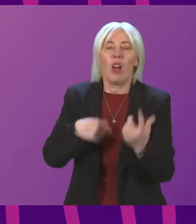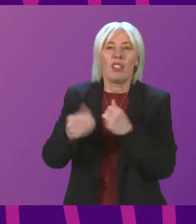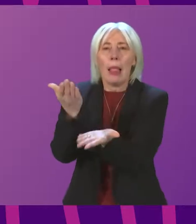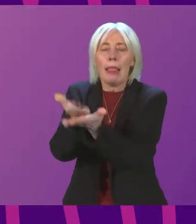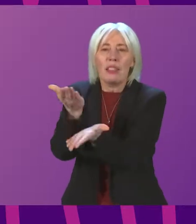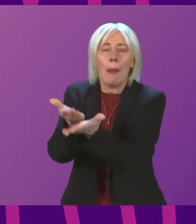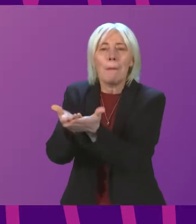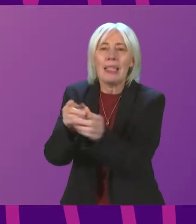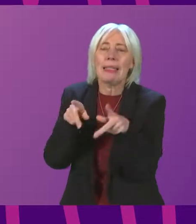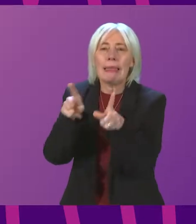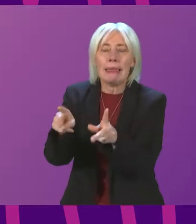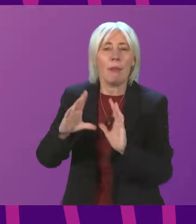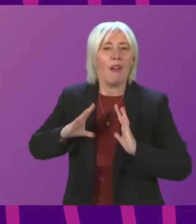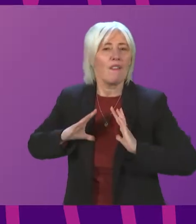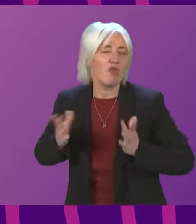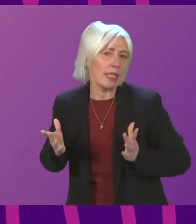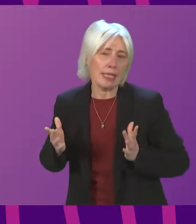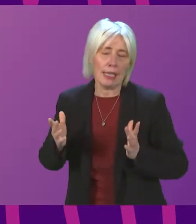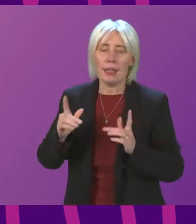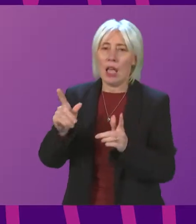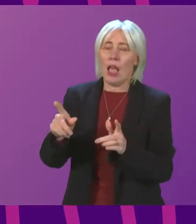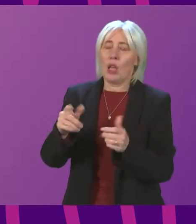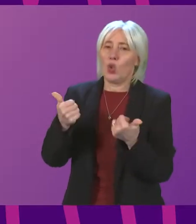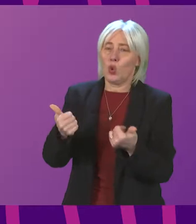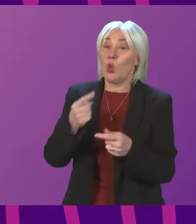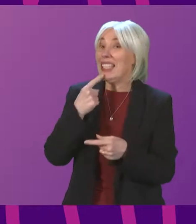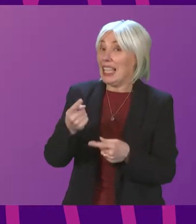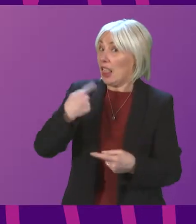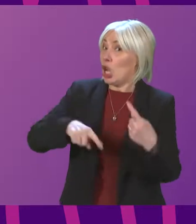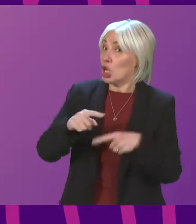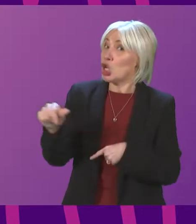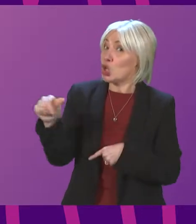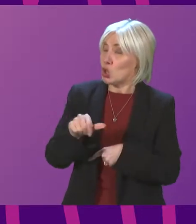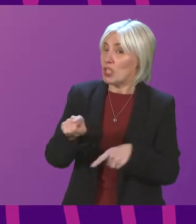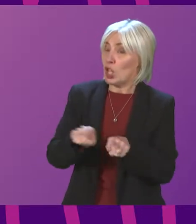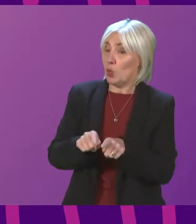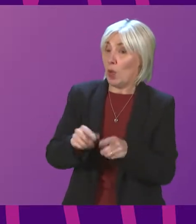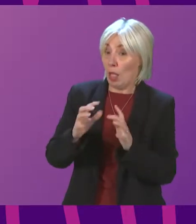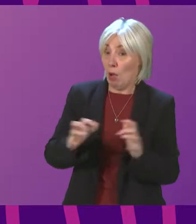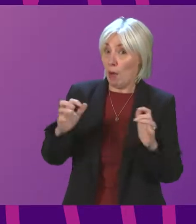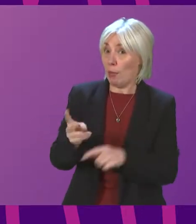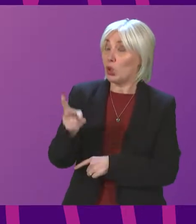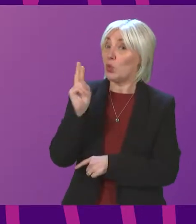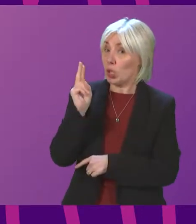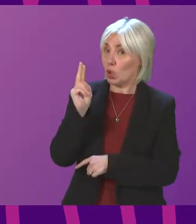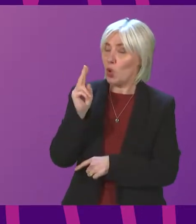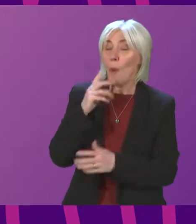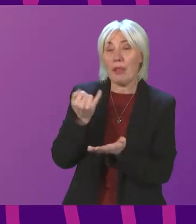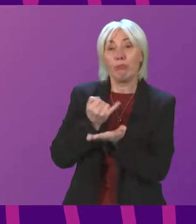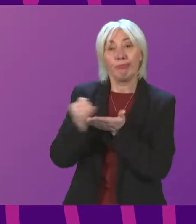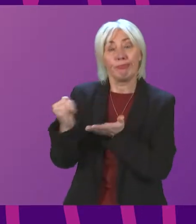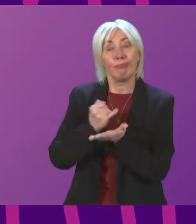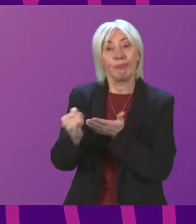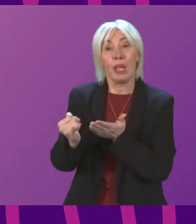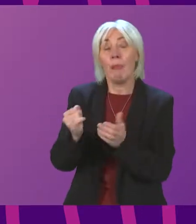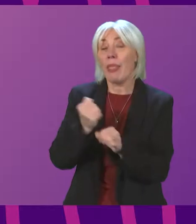circumstances, and is based on no detriment. We set this position out last year and once again in parliament just two weeks ago, and that was rejected by the